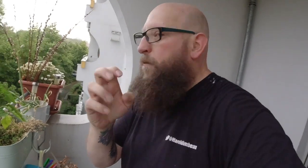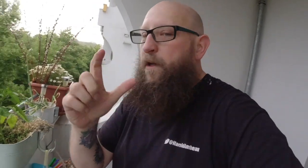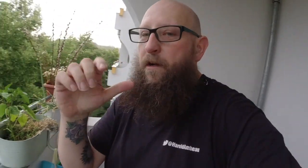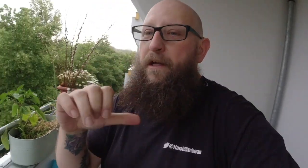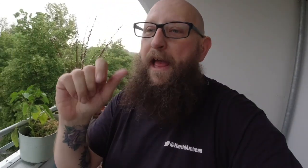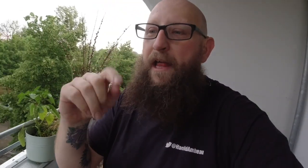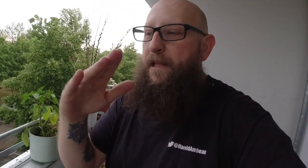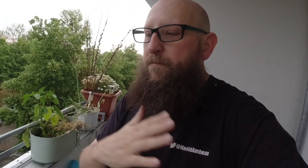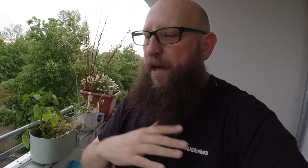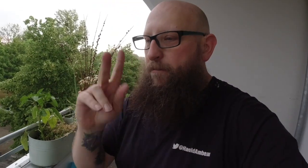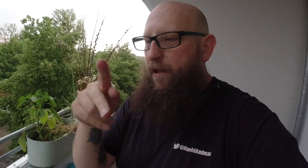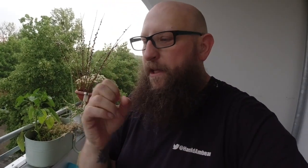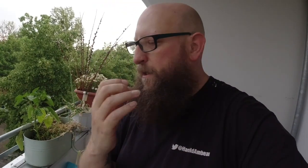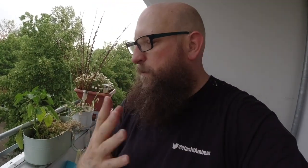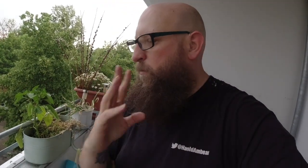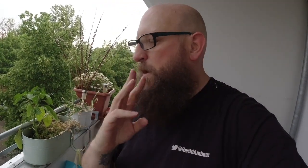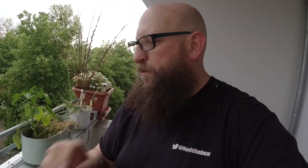I to leave my plank in some water.